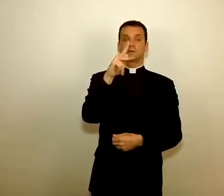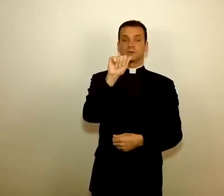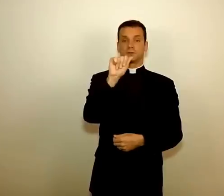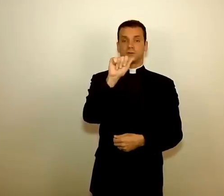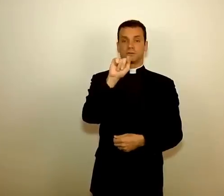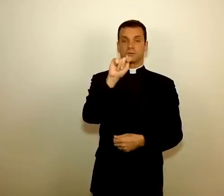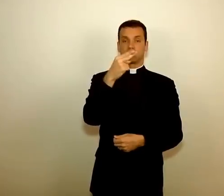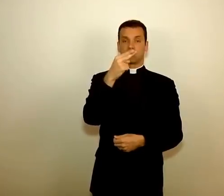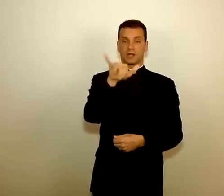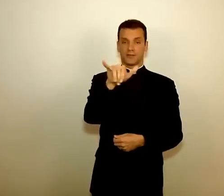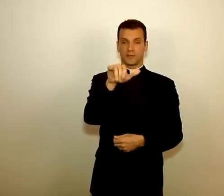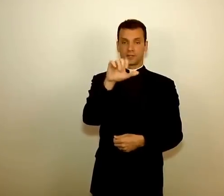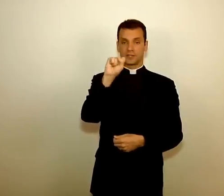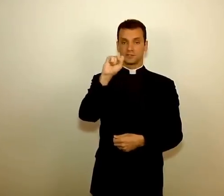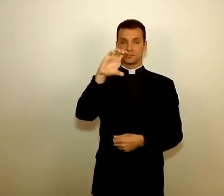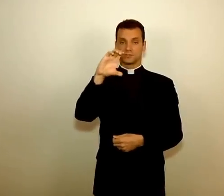Kathy,